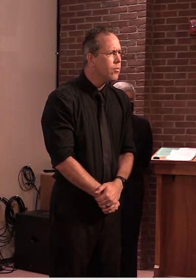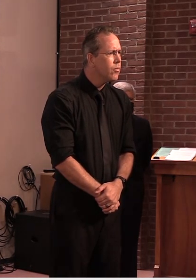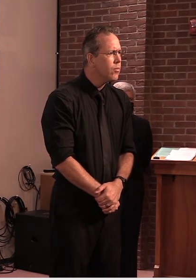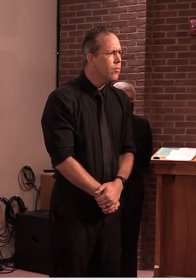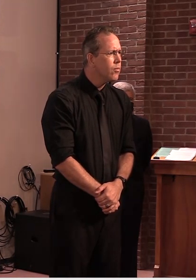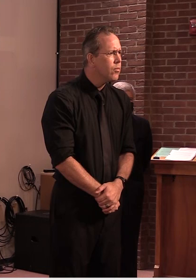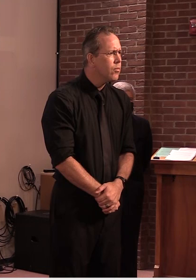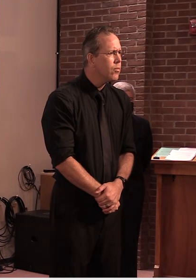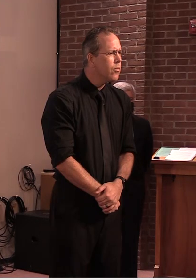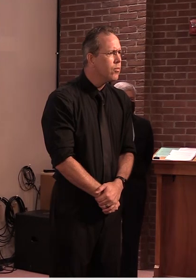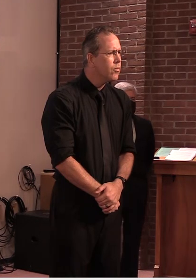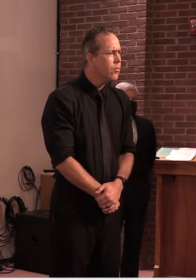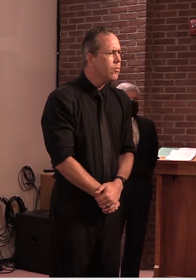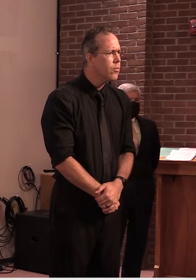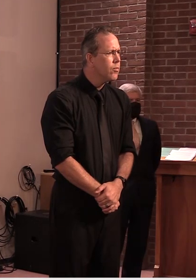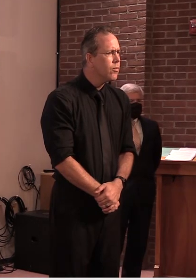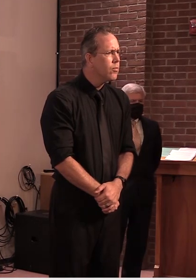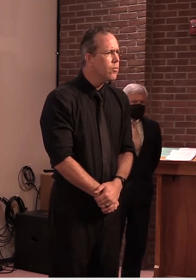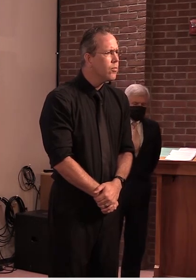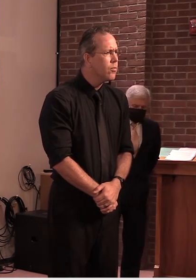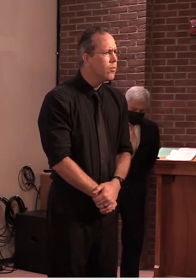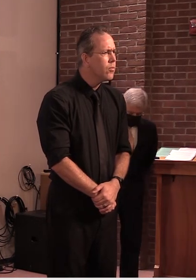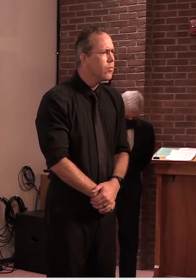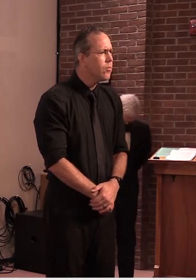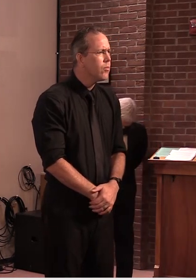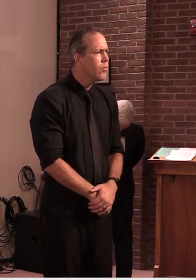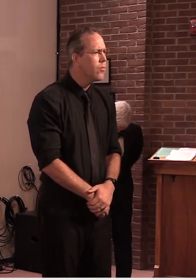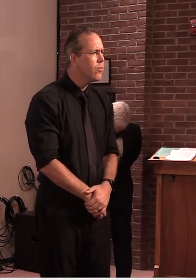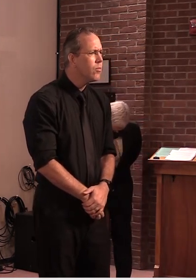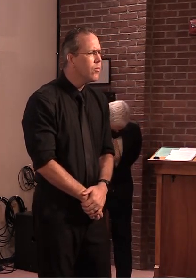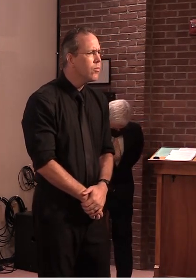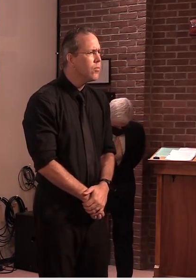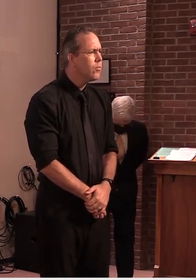you think some of these providers, if they'll cooperate with the state as well?